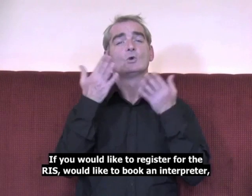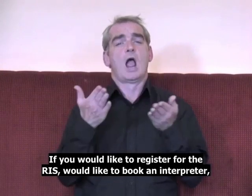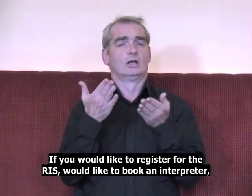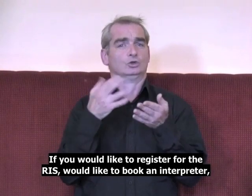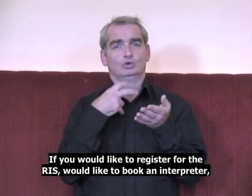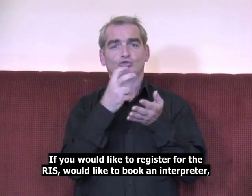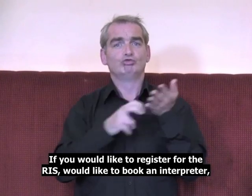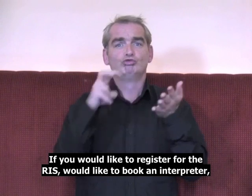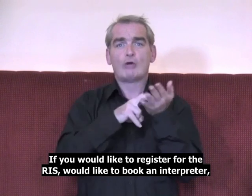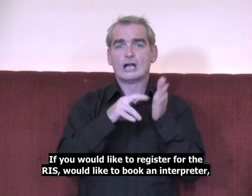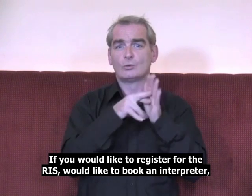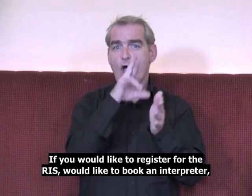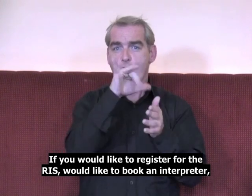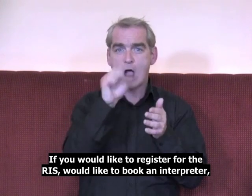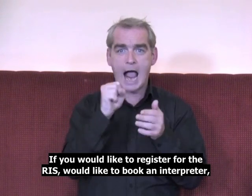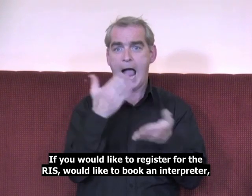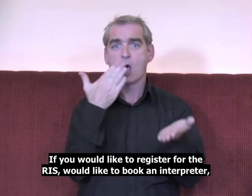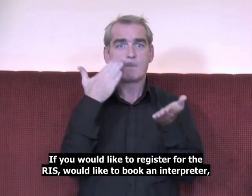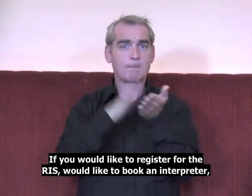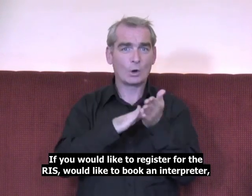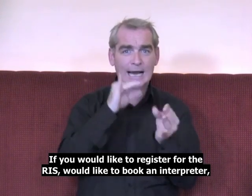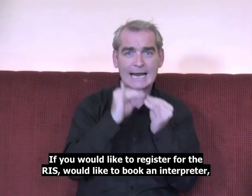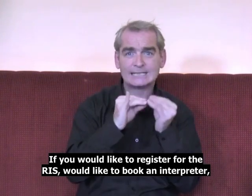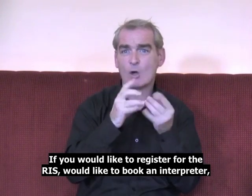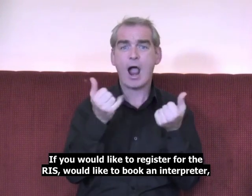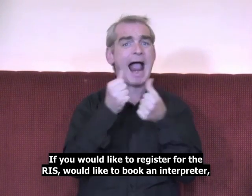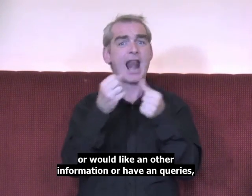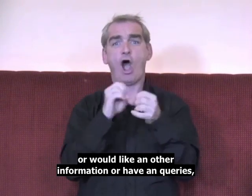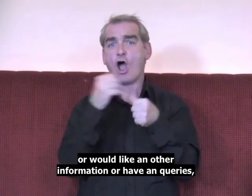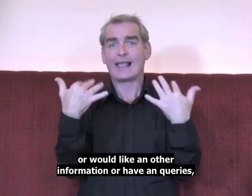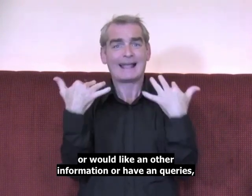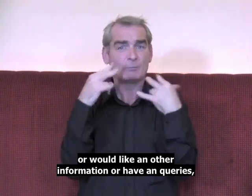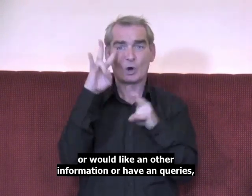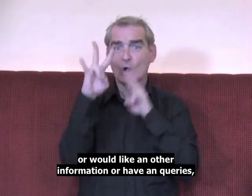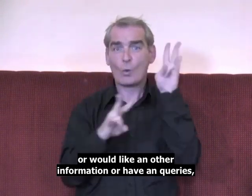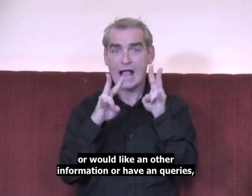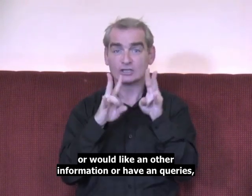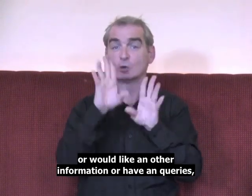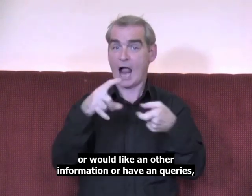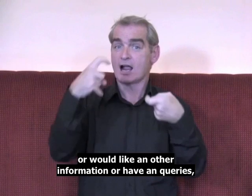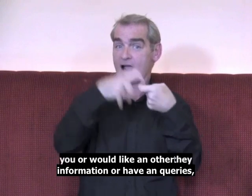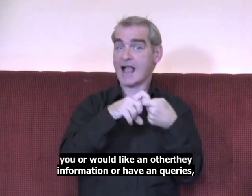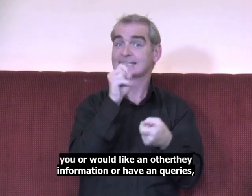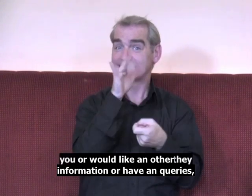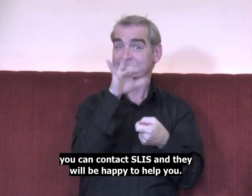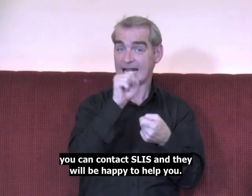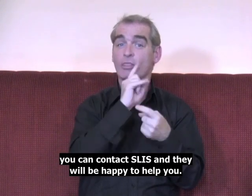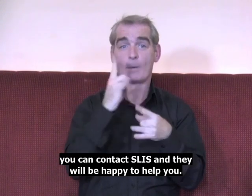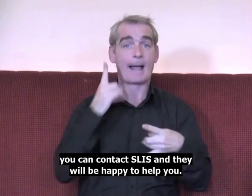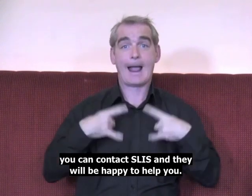If you would like to register for the RIS, or would like to book an interpreter, or would like more information or have any queries, you can contact SLIS